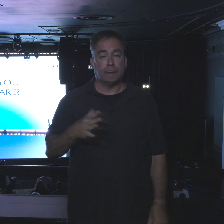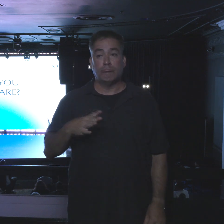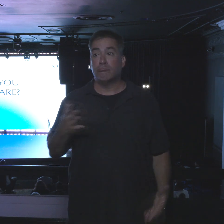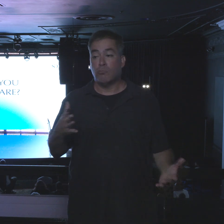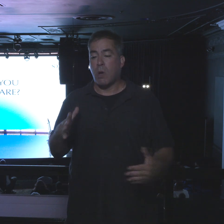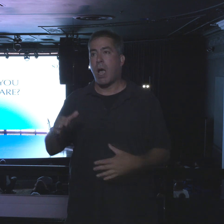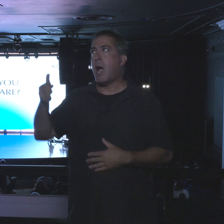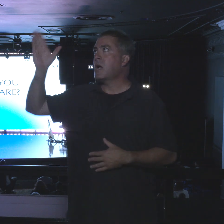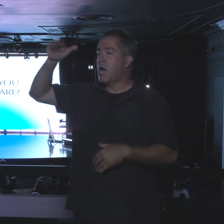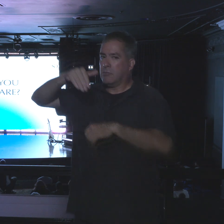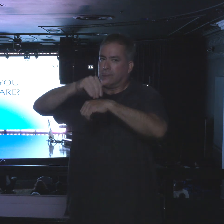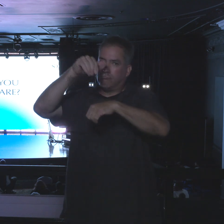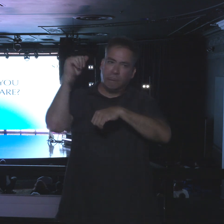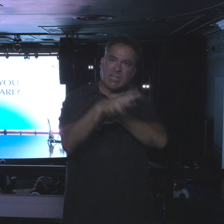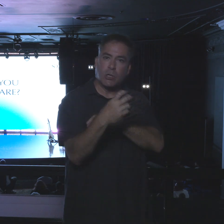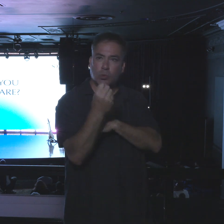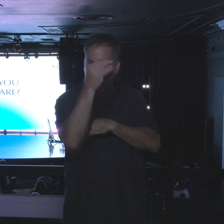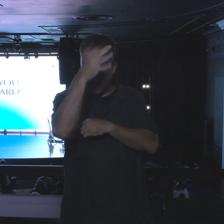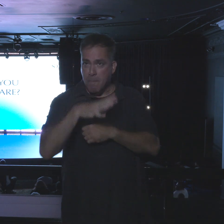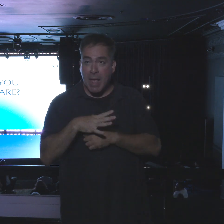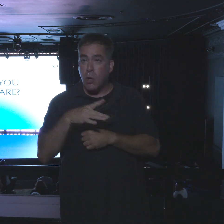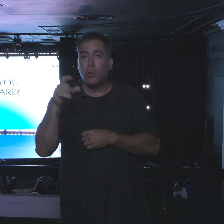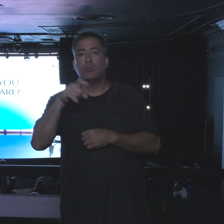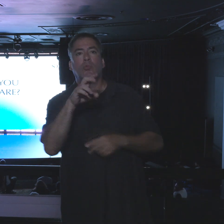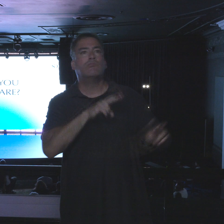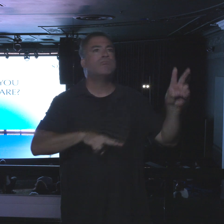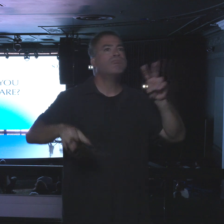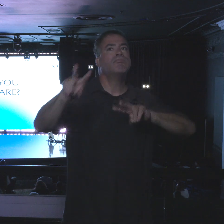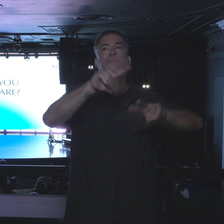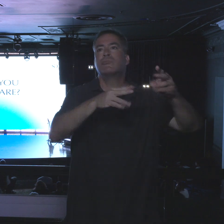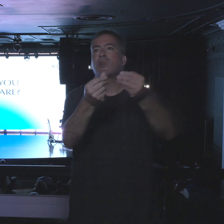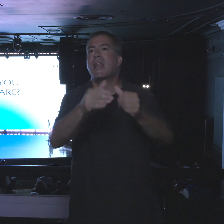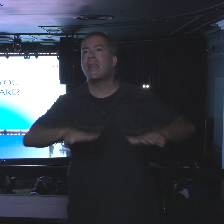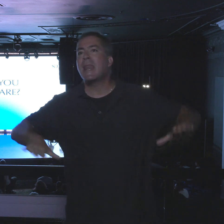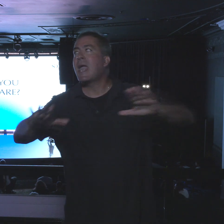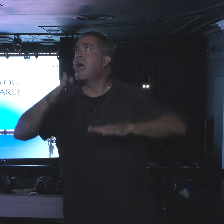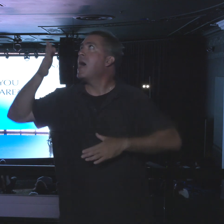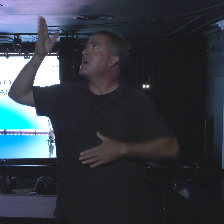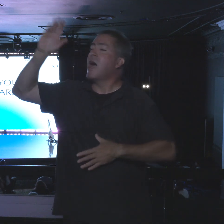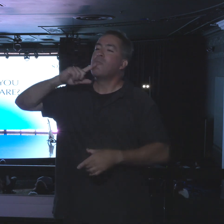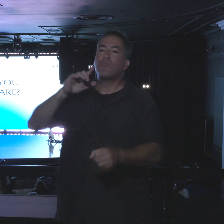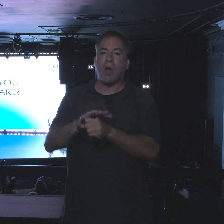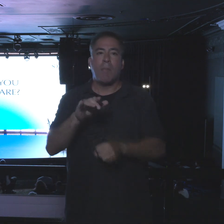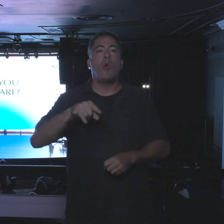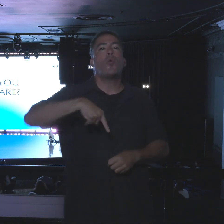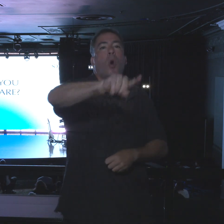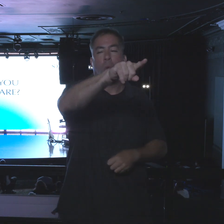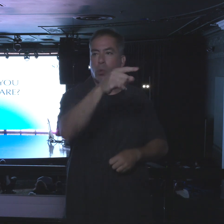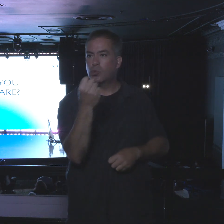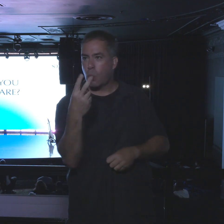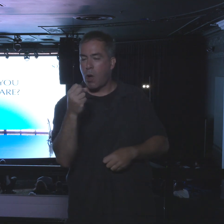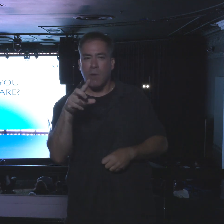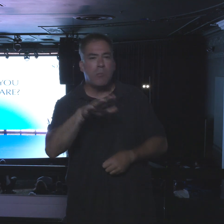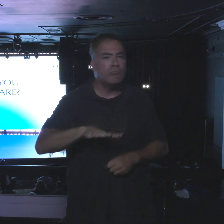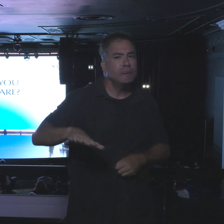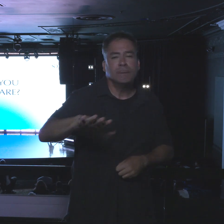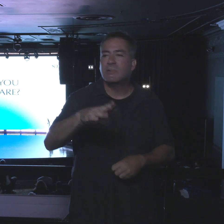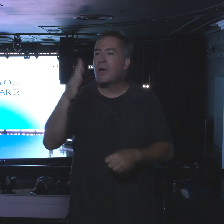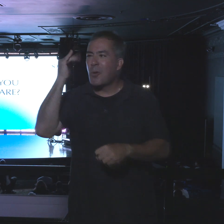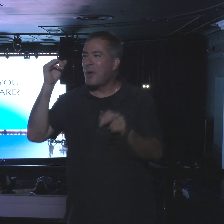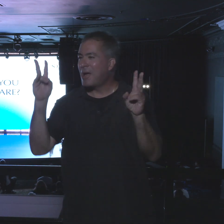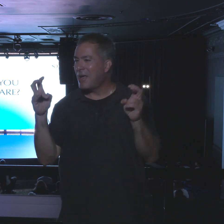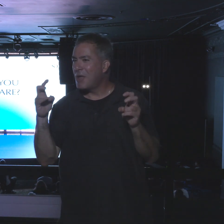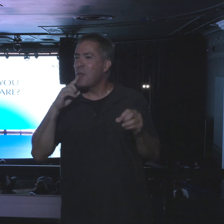by God to explore the land that God has promised. And that's why we call it the promised land.